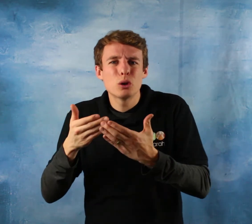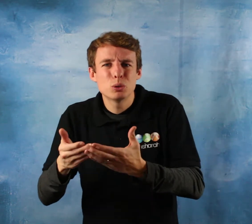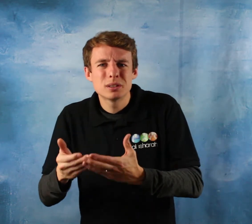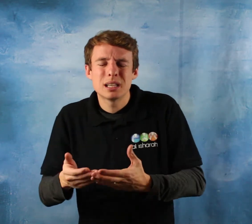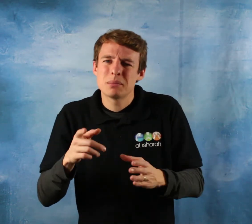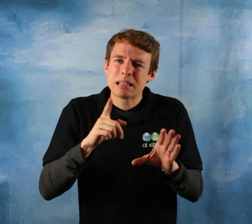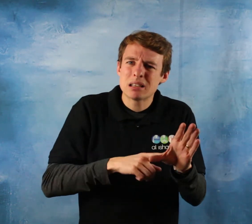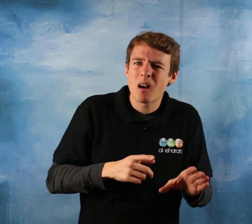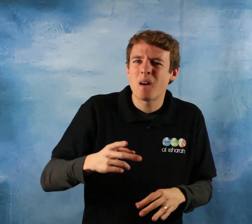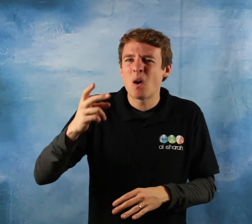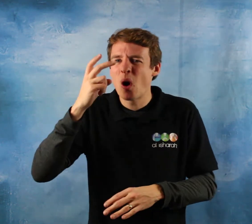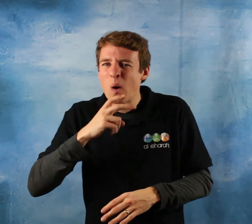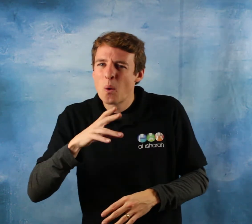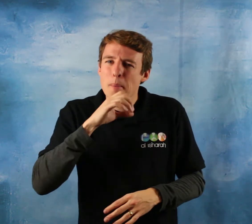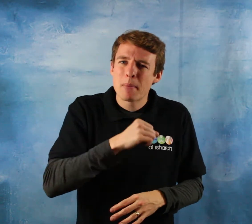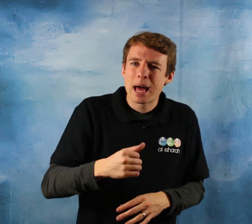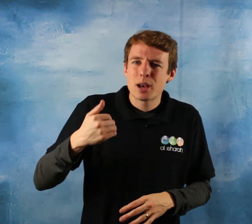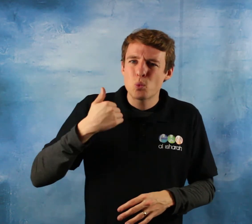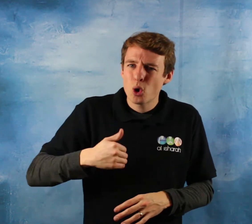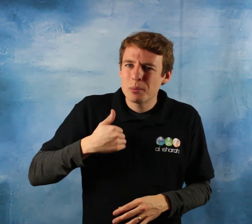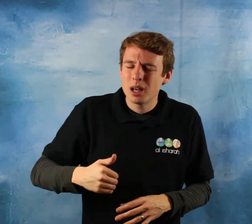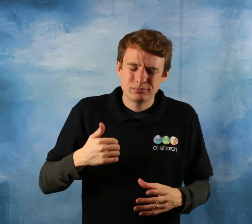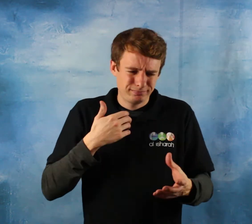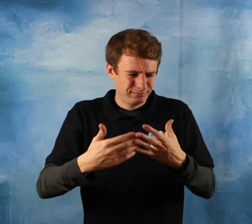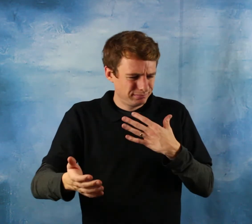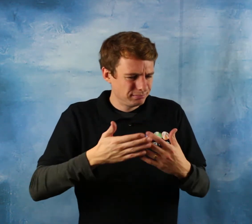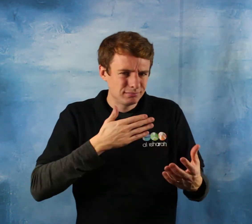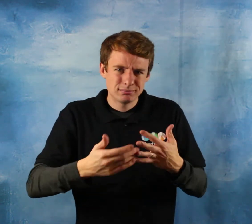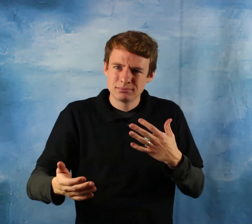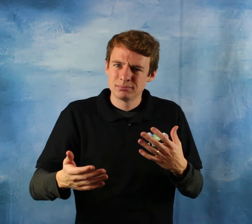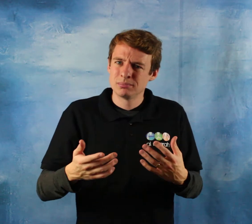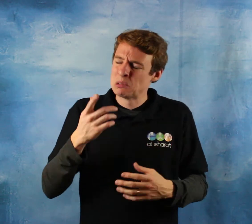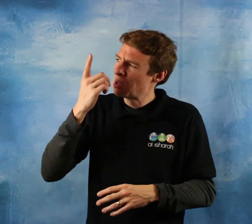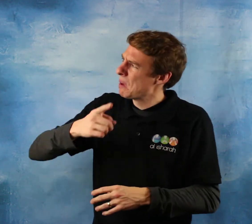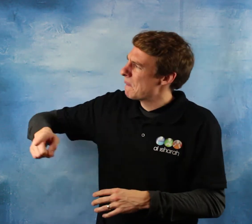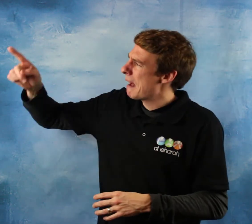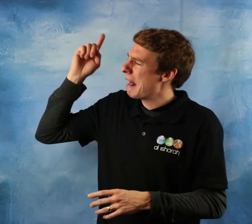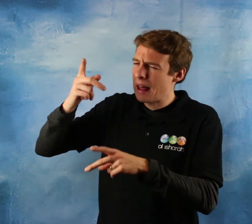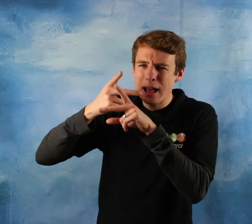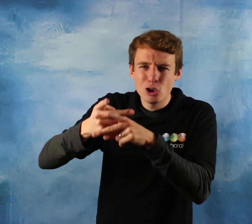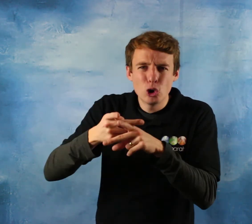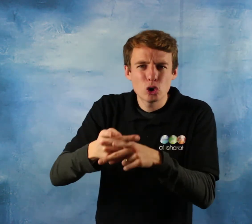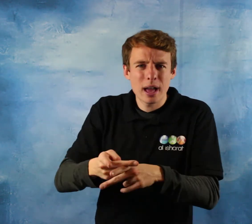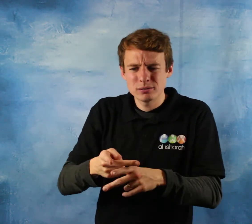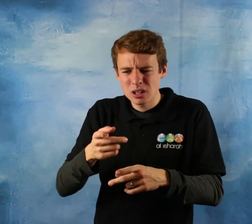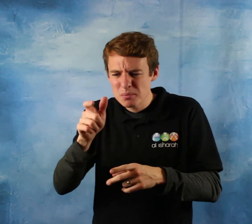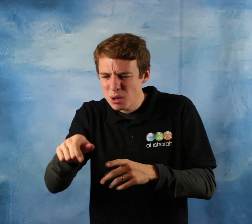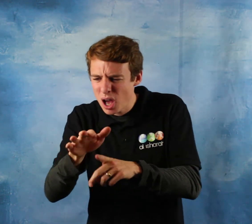for the oppressed period regardless of what religion he or she has and it is the right of the